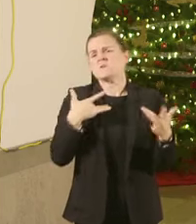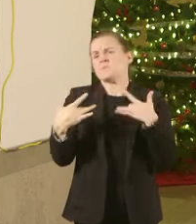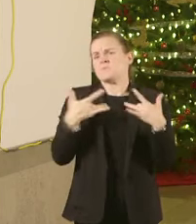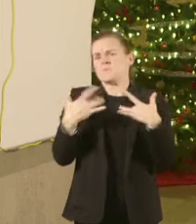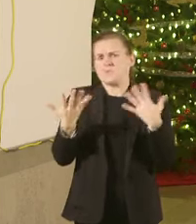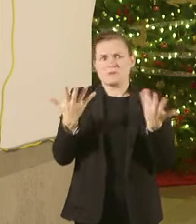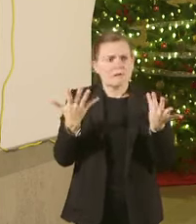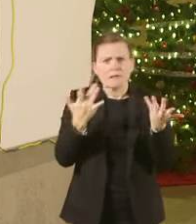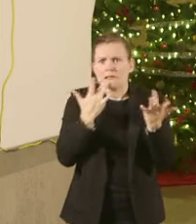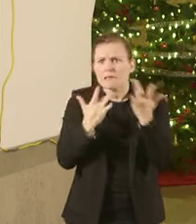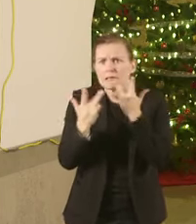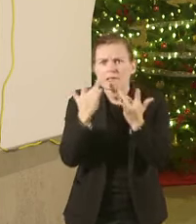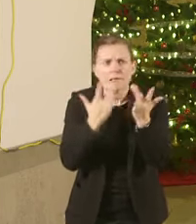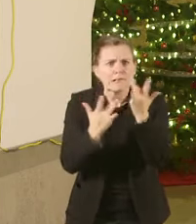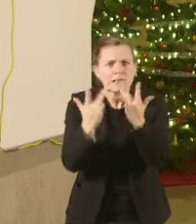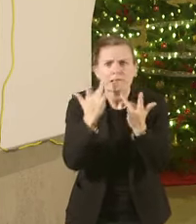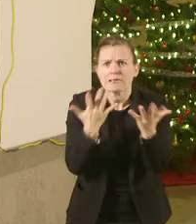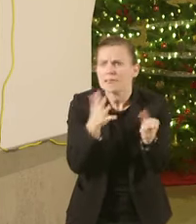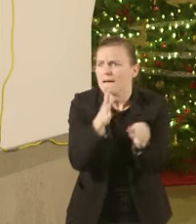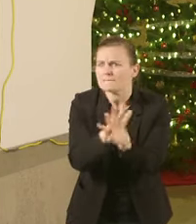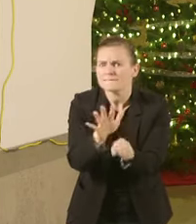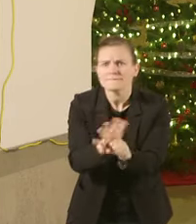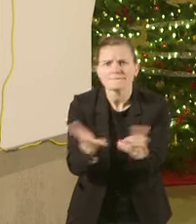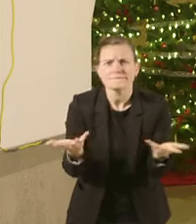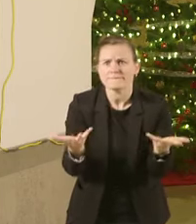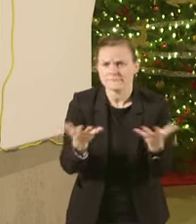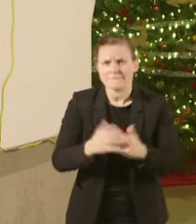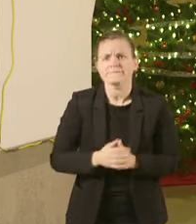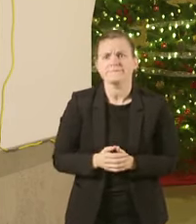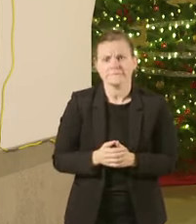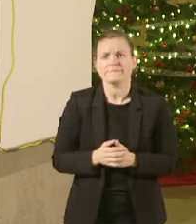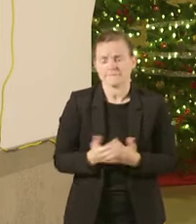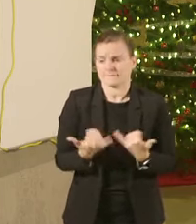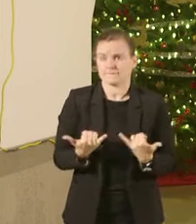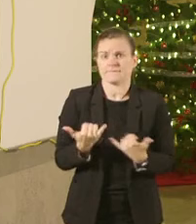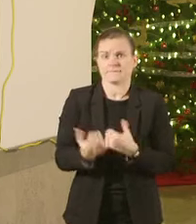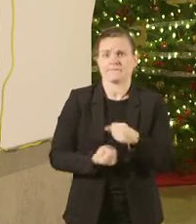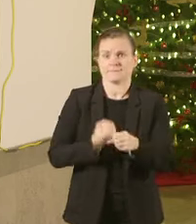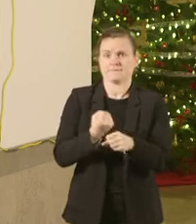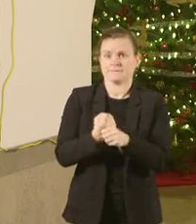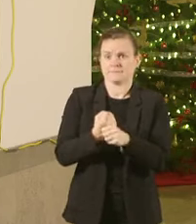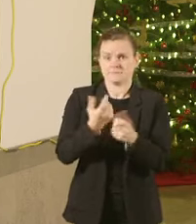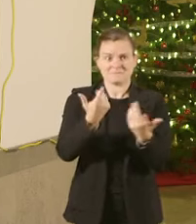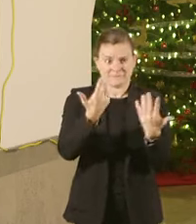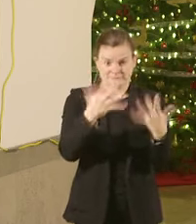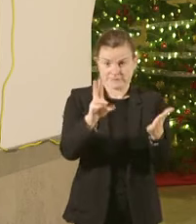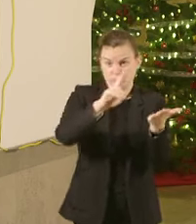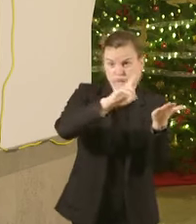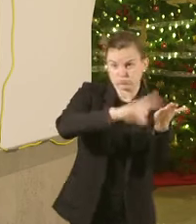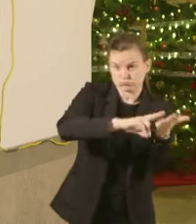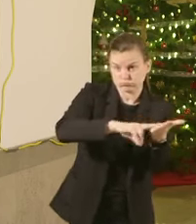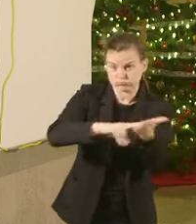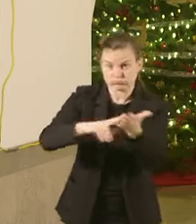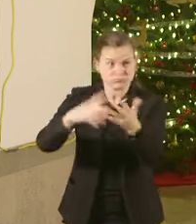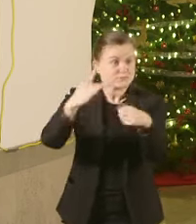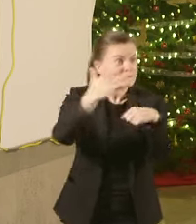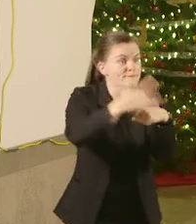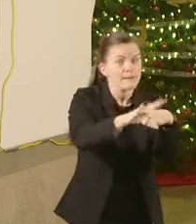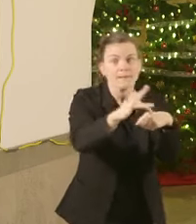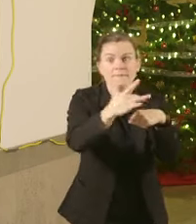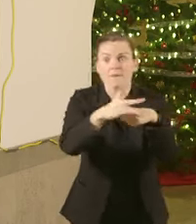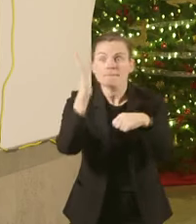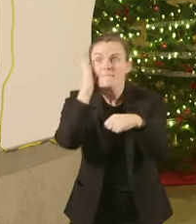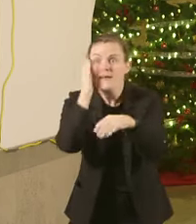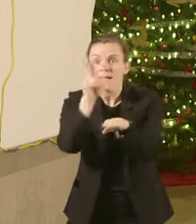right now the issue is not so much about physical beds or space we have plenty of hospital beds available